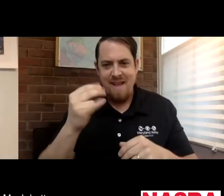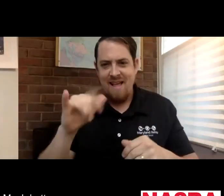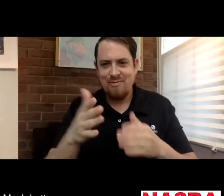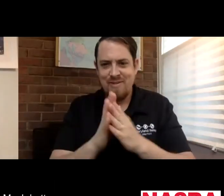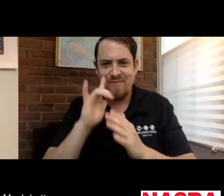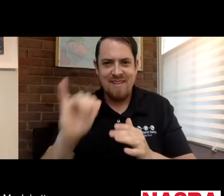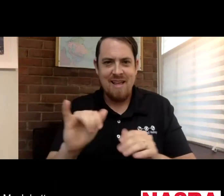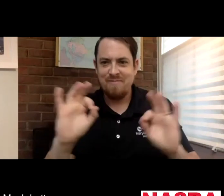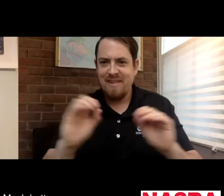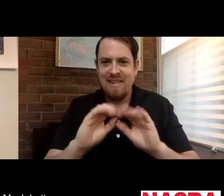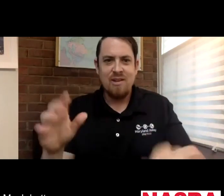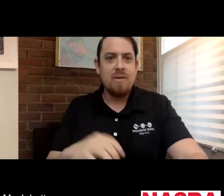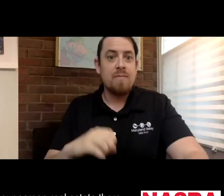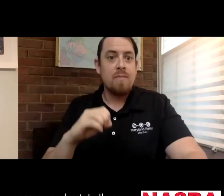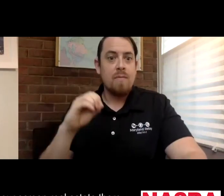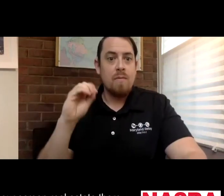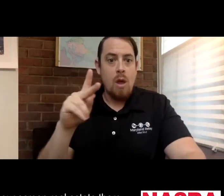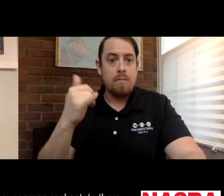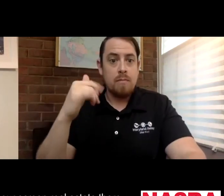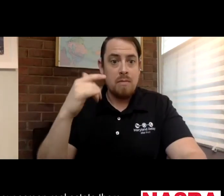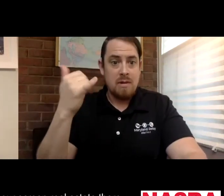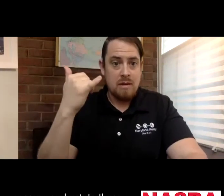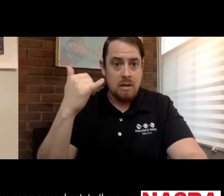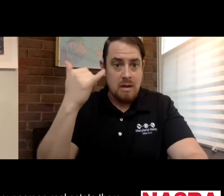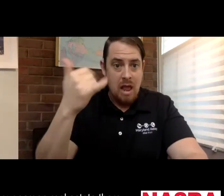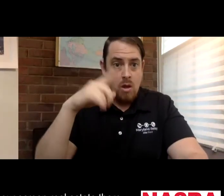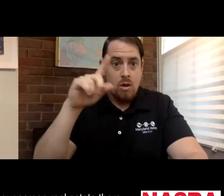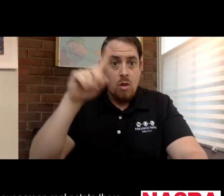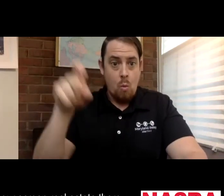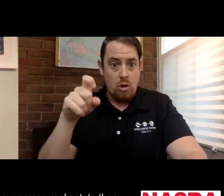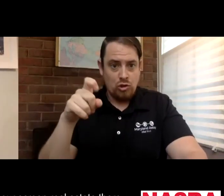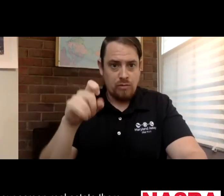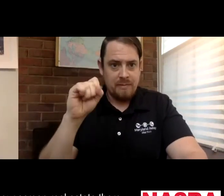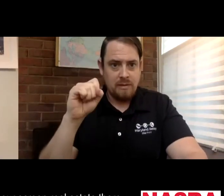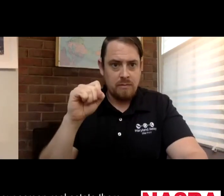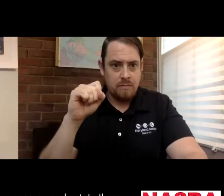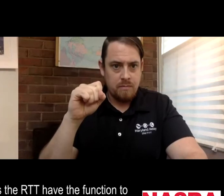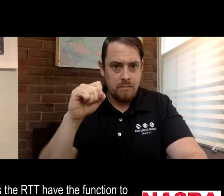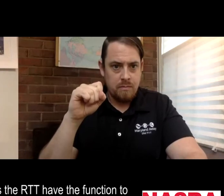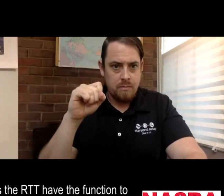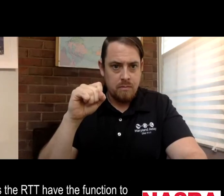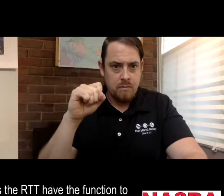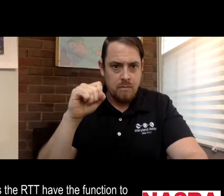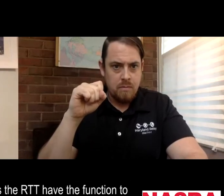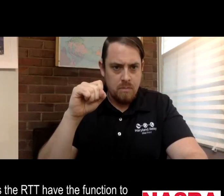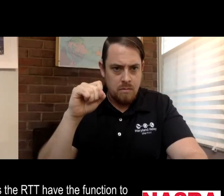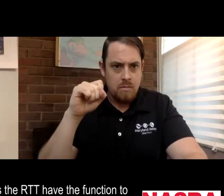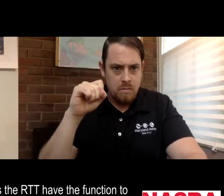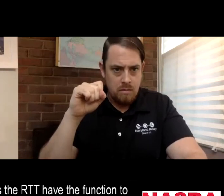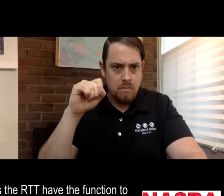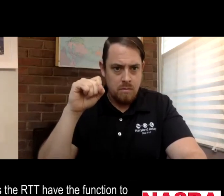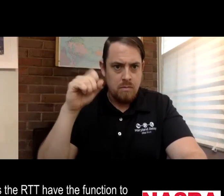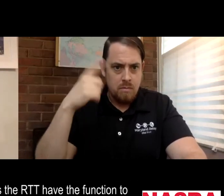Okay, much better. A little larger. We've consolidated our screen real estate there. Okay, so the question